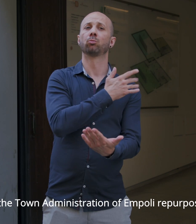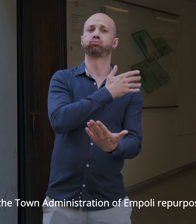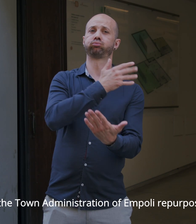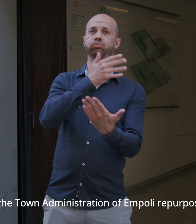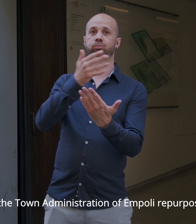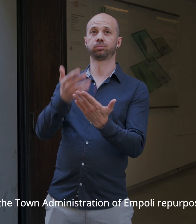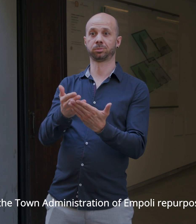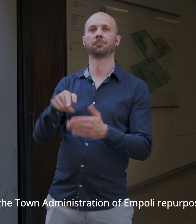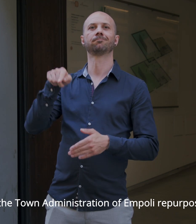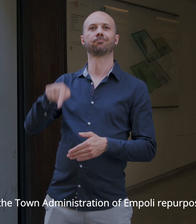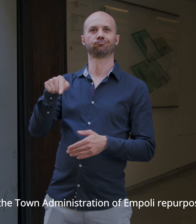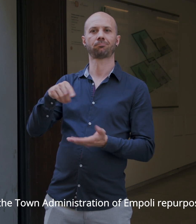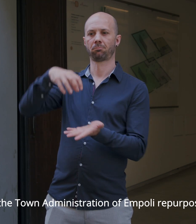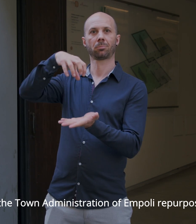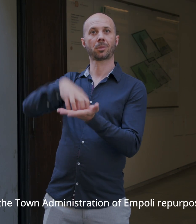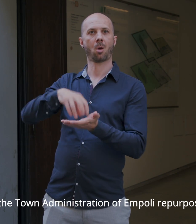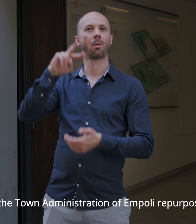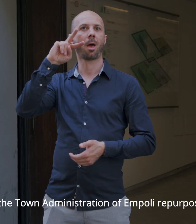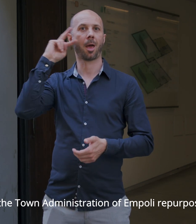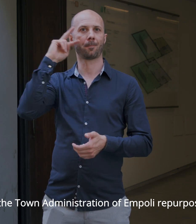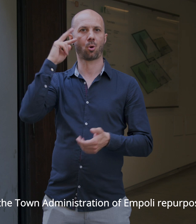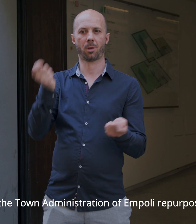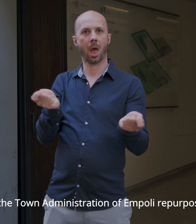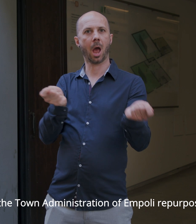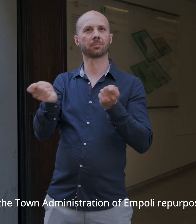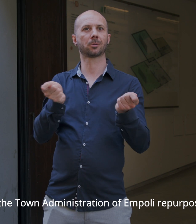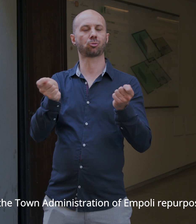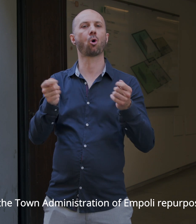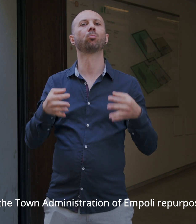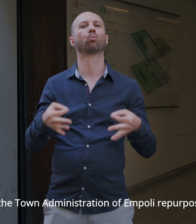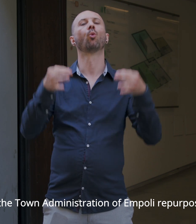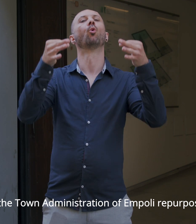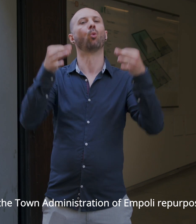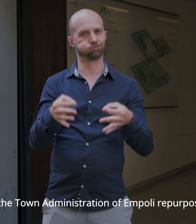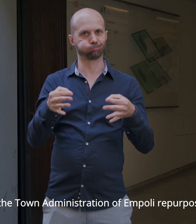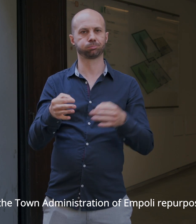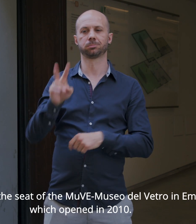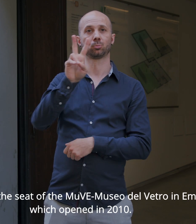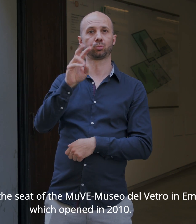That is, until the town administration of Empoli repurposed it, to serve